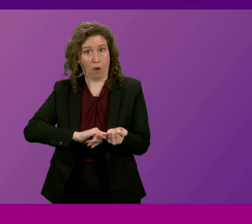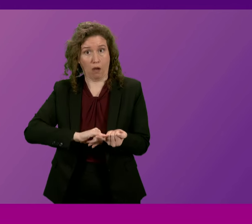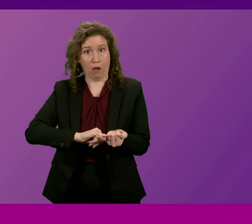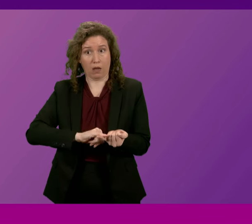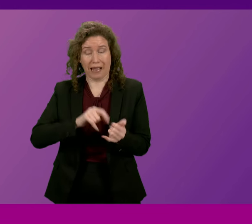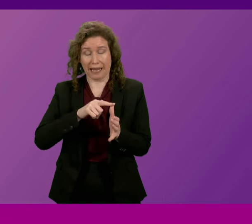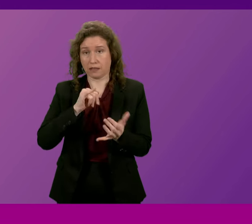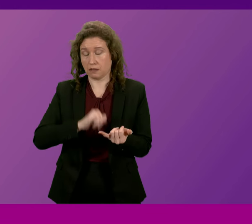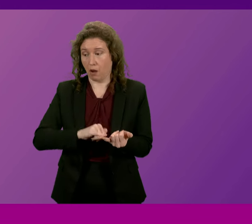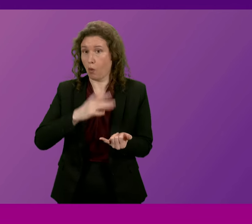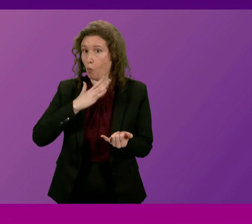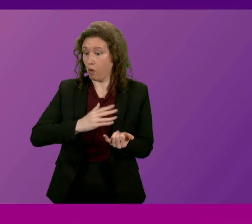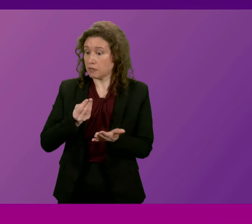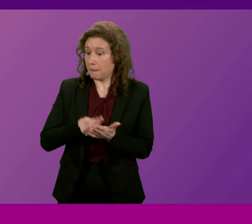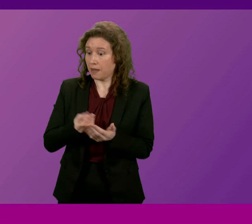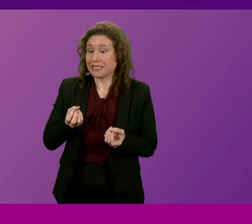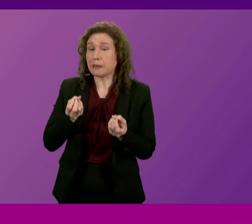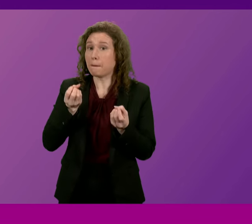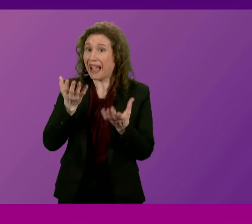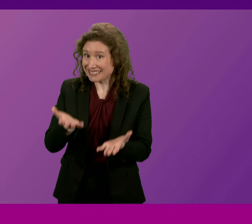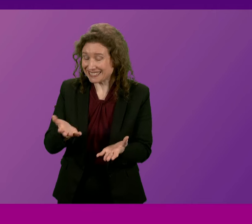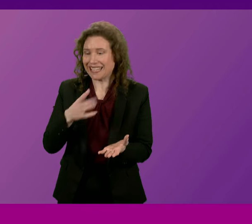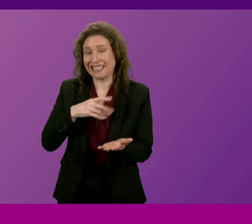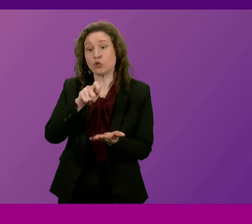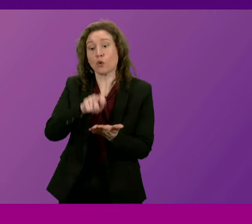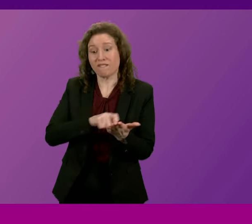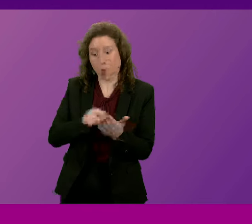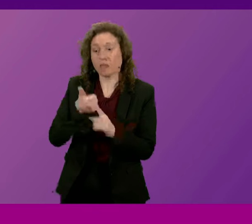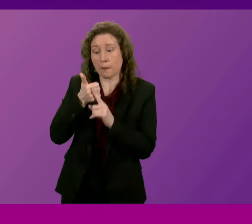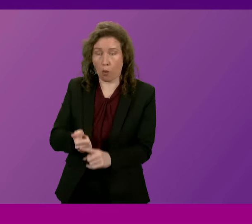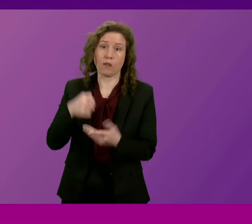wants the money to be spent, he should vote for the Budget.